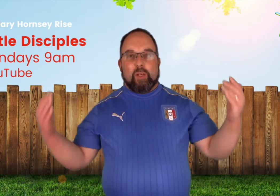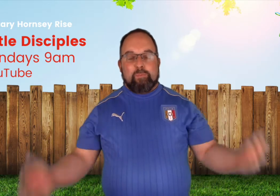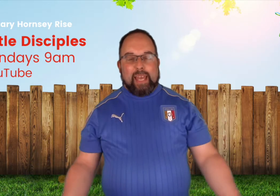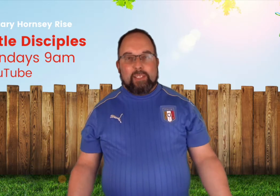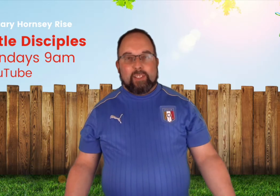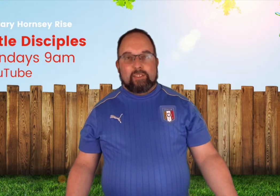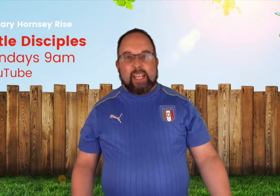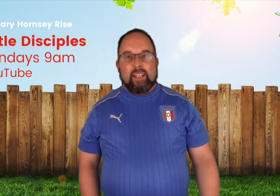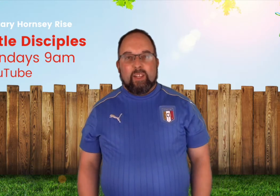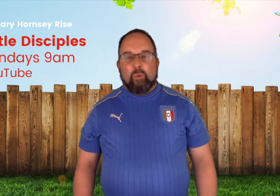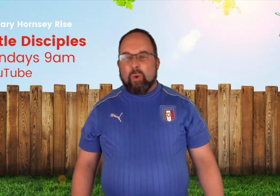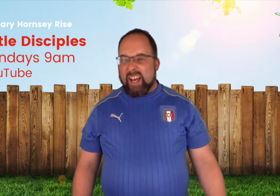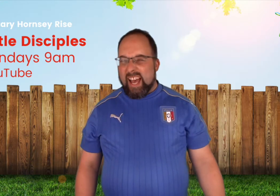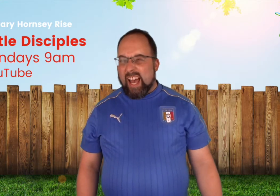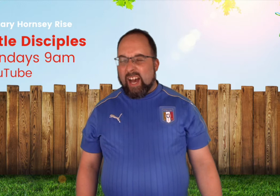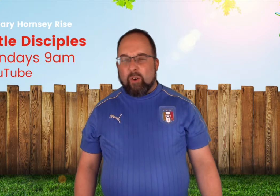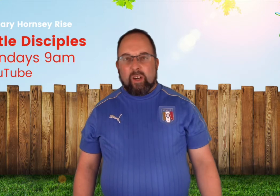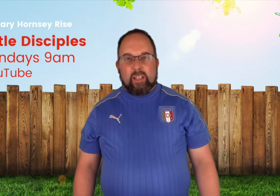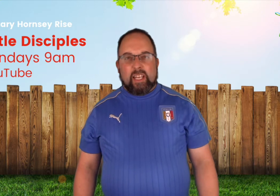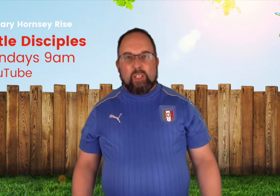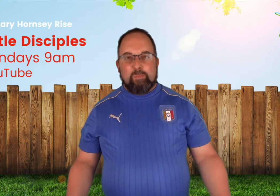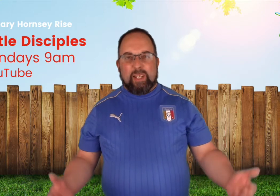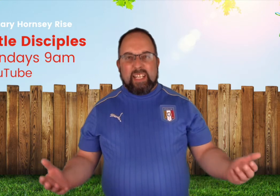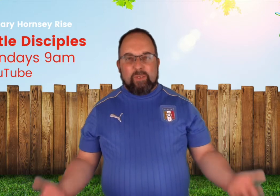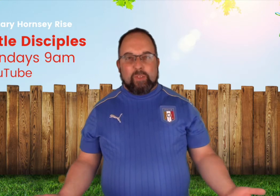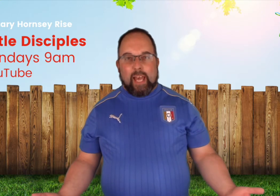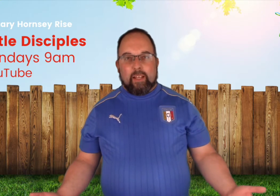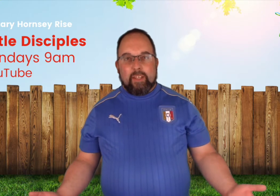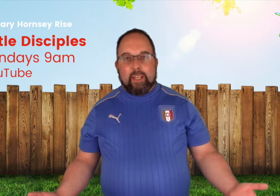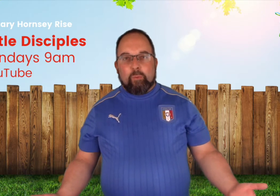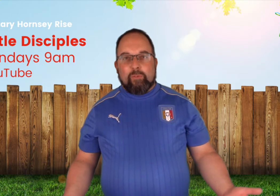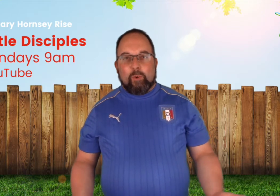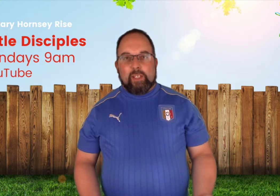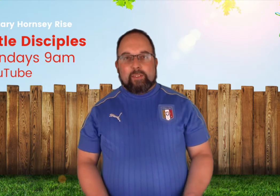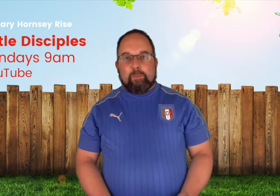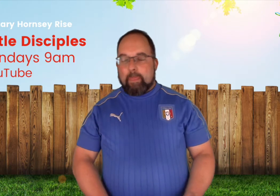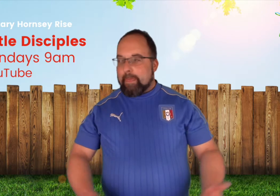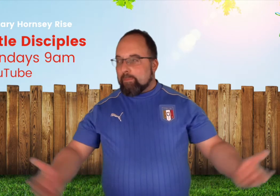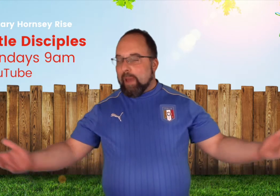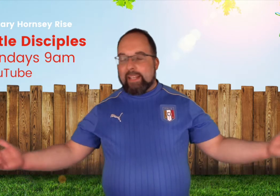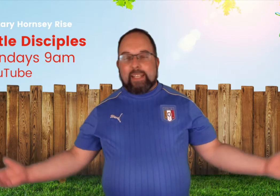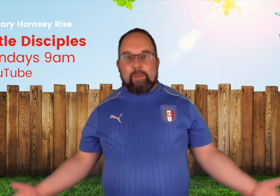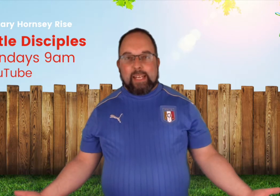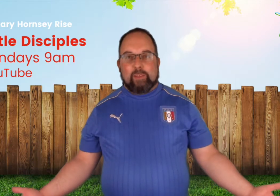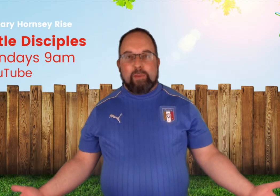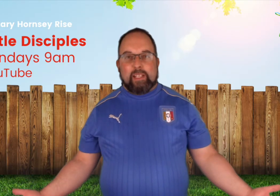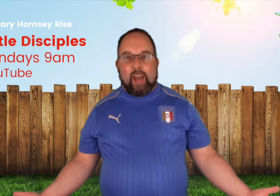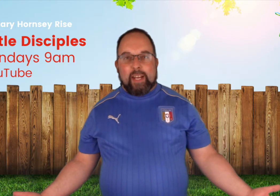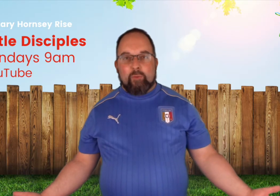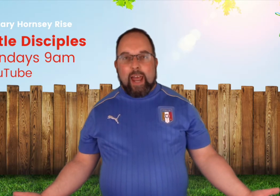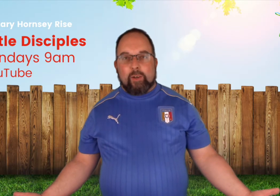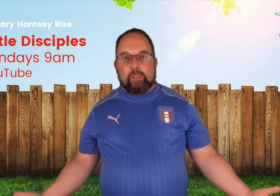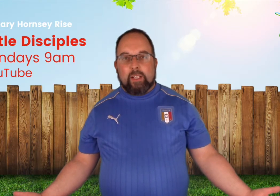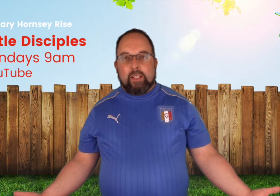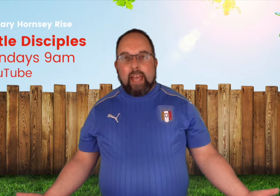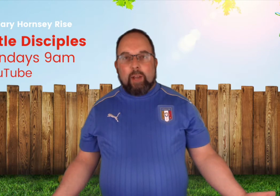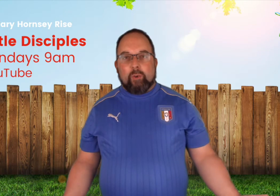patience and wow can you believe that with all this pandemic that's been going around and all the